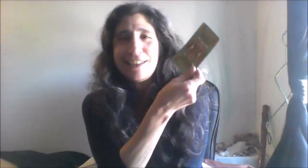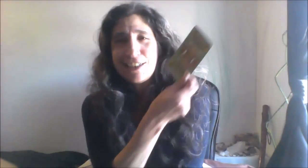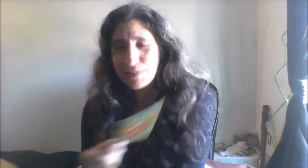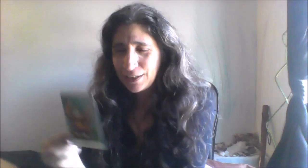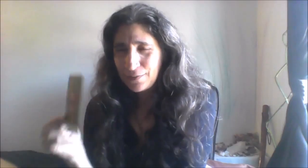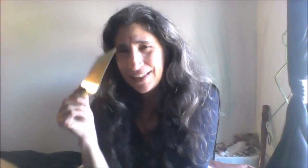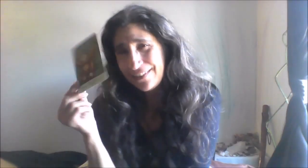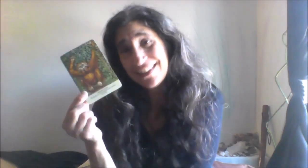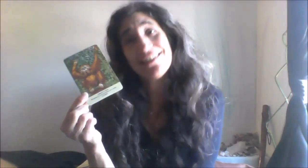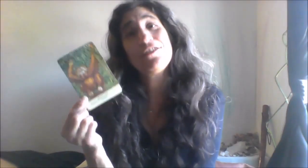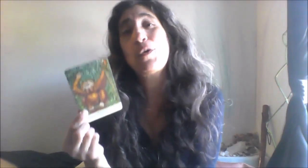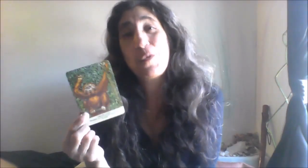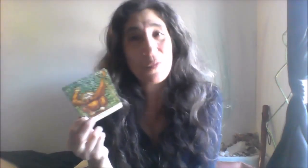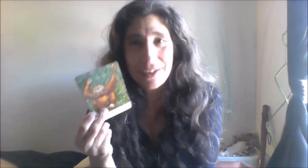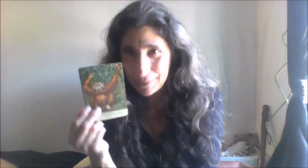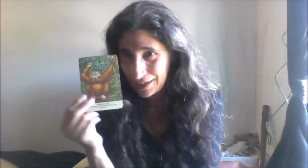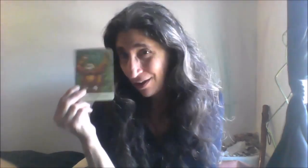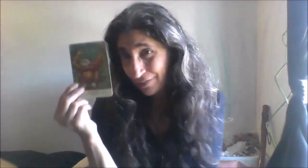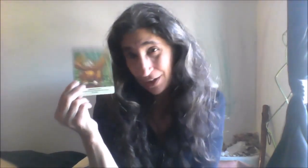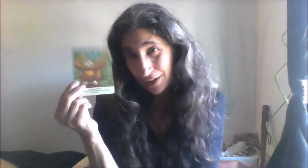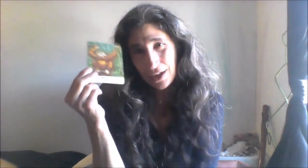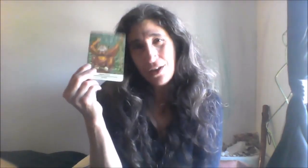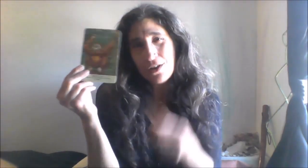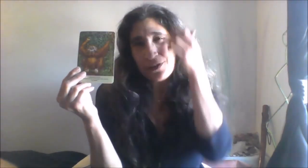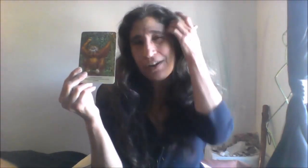life so as we